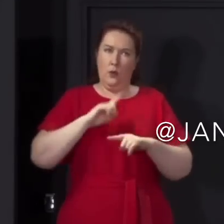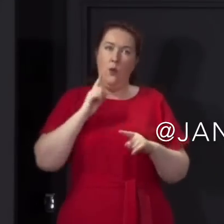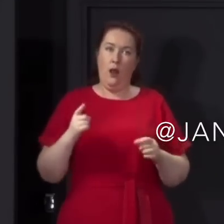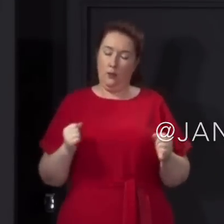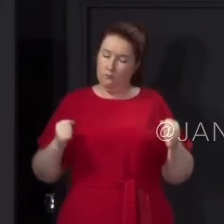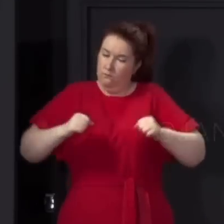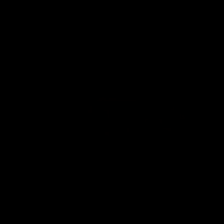a lot of you.